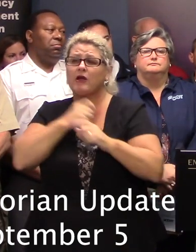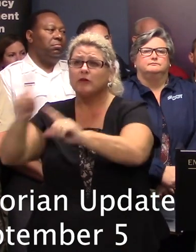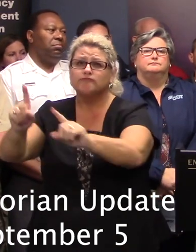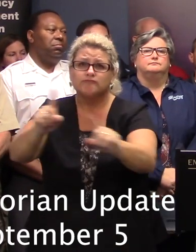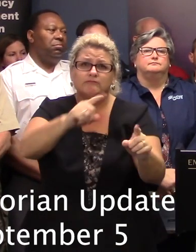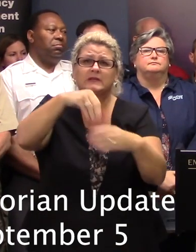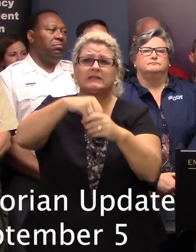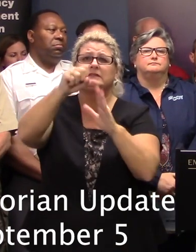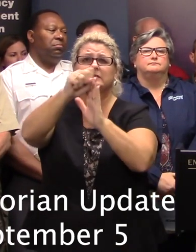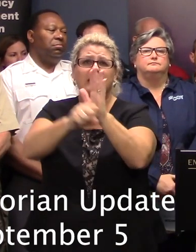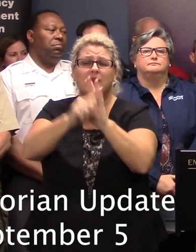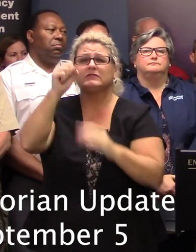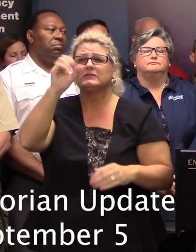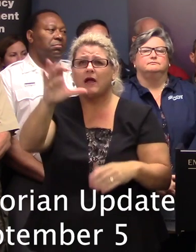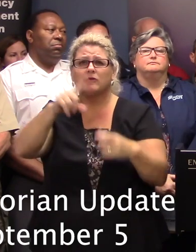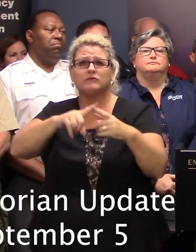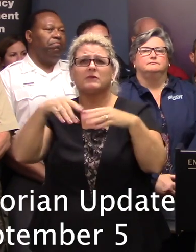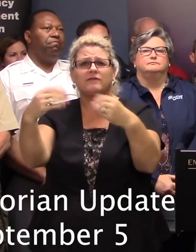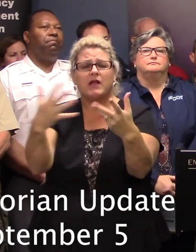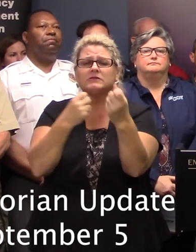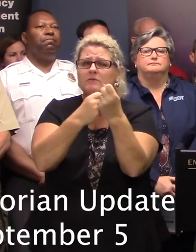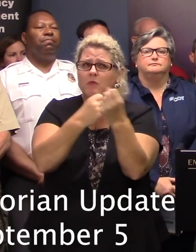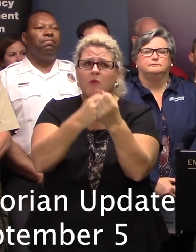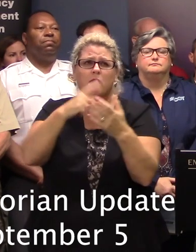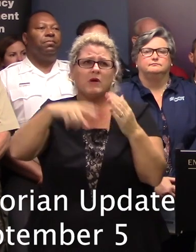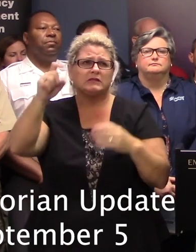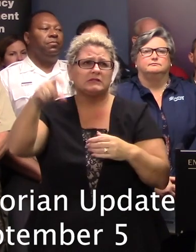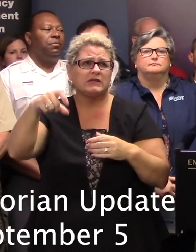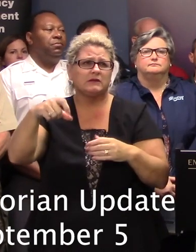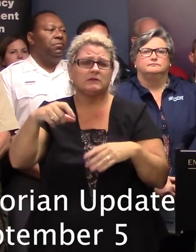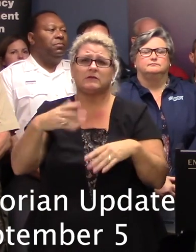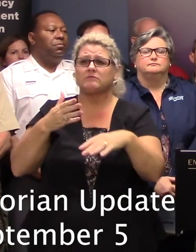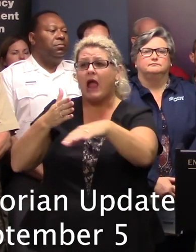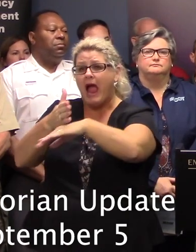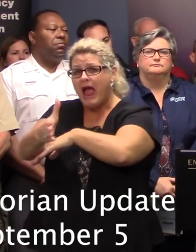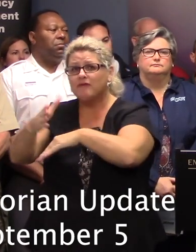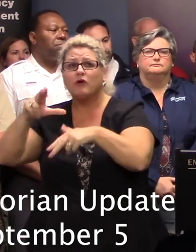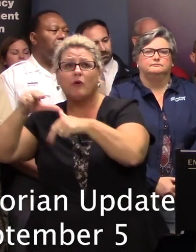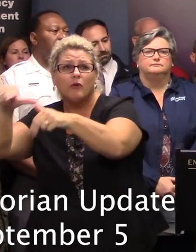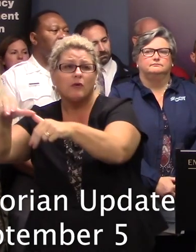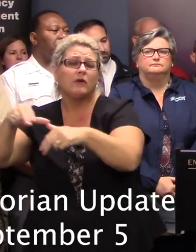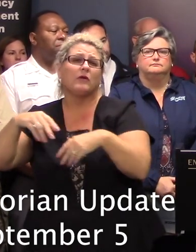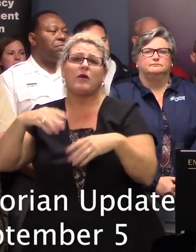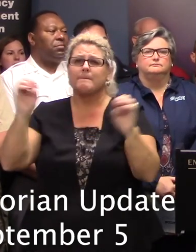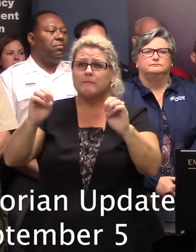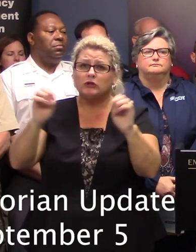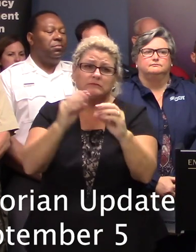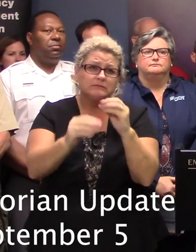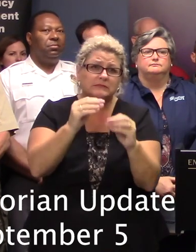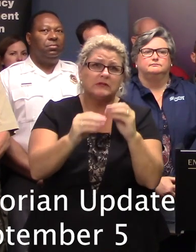South Carolina to provide them any support that may be necessary, whether post-storm assessments or emergency repairs.